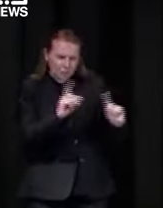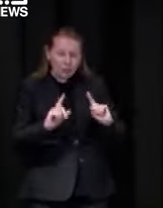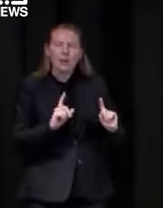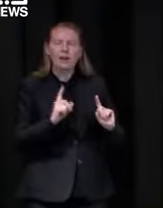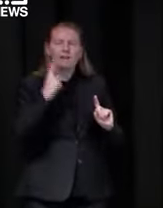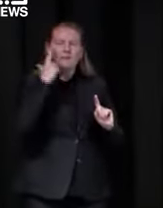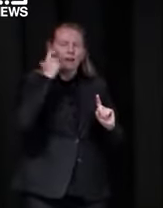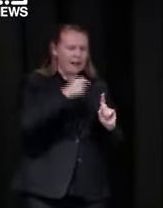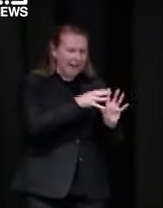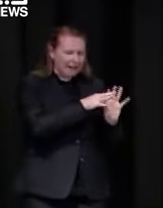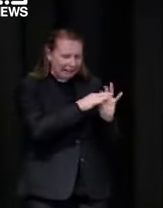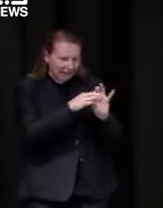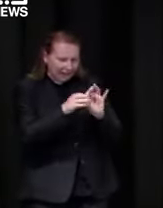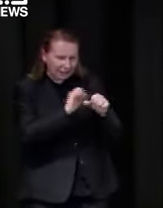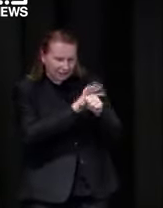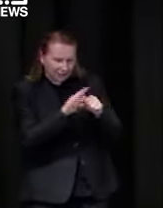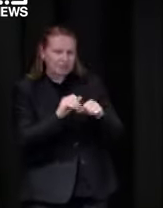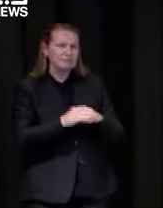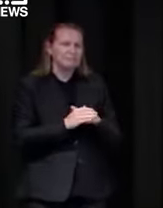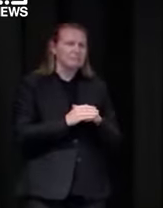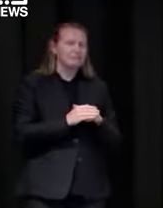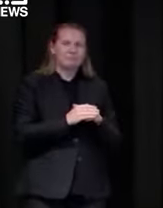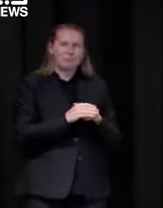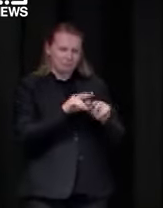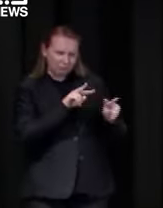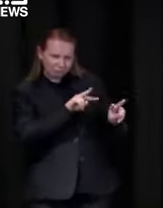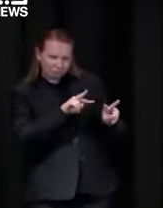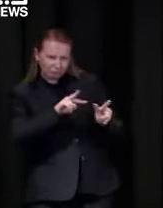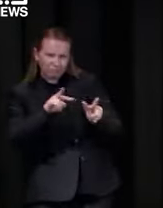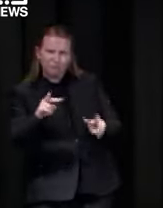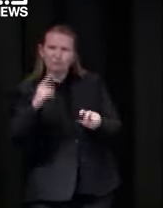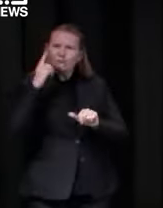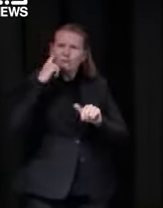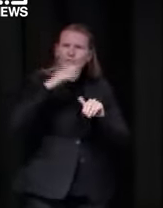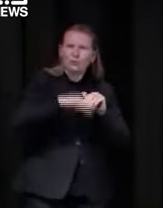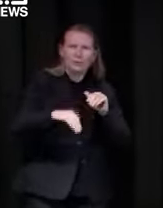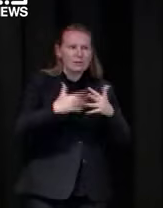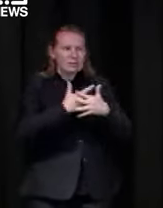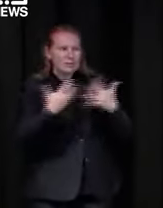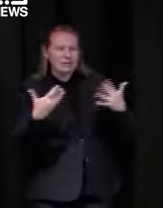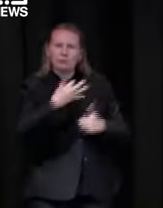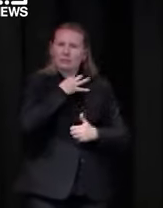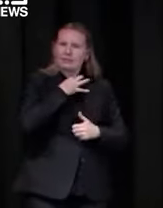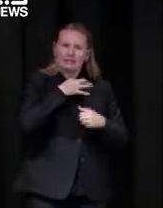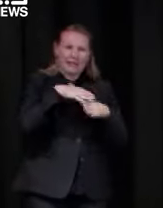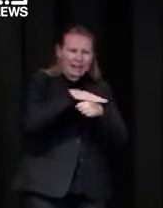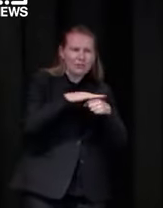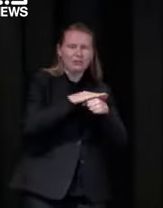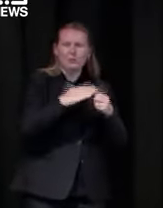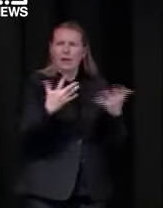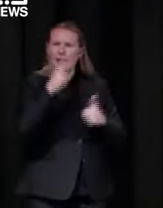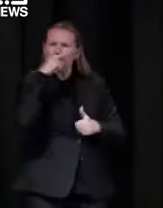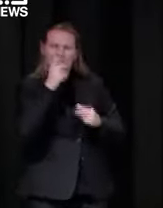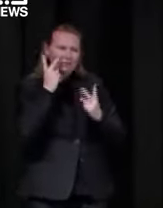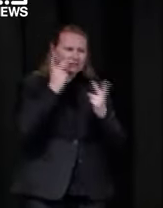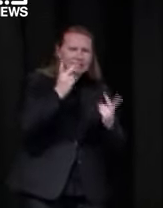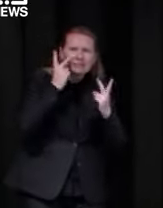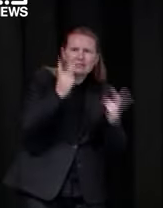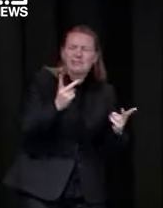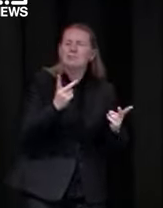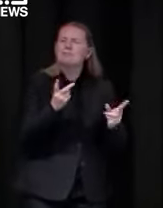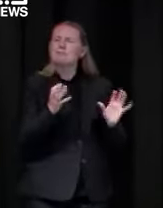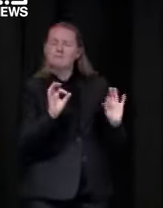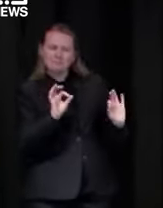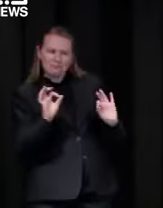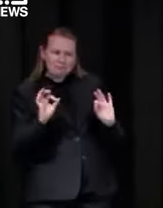to known other cases the lack of any major exposure sites within the areas and how well they can be managed